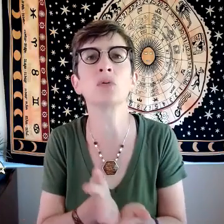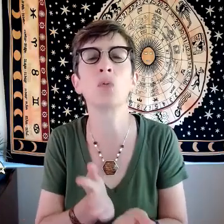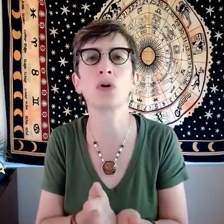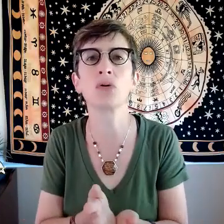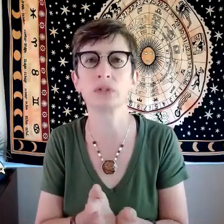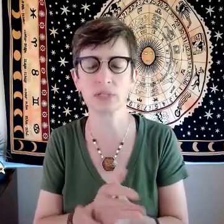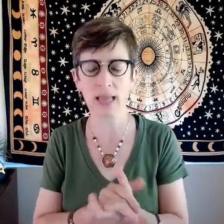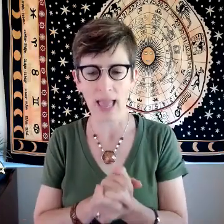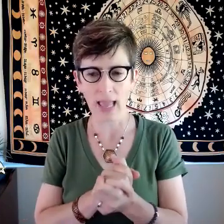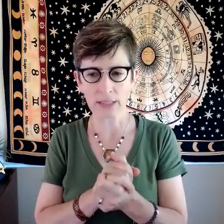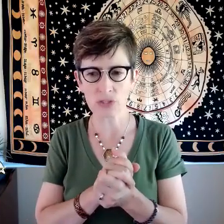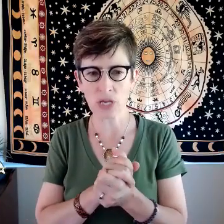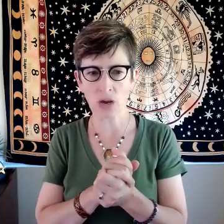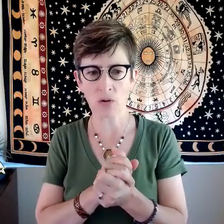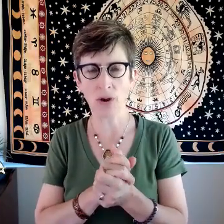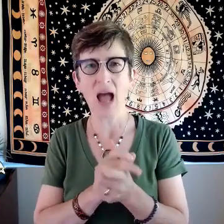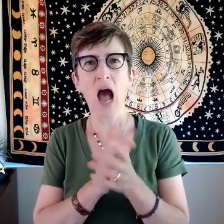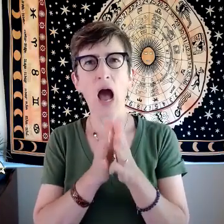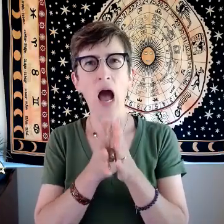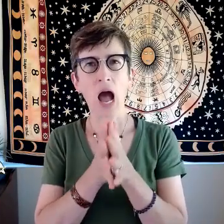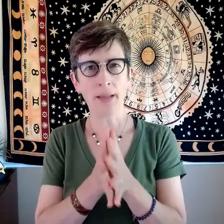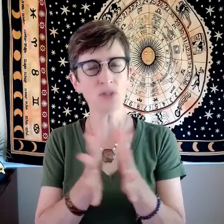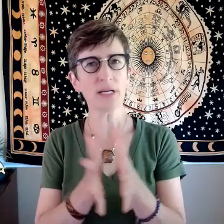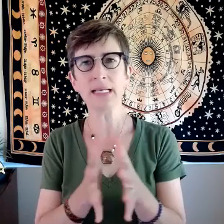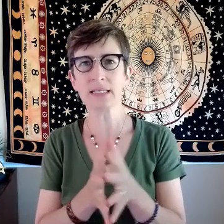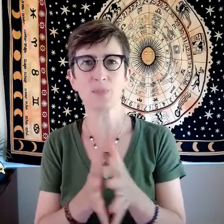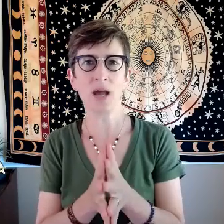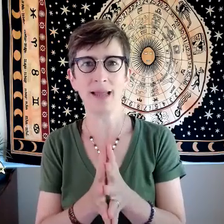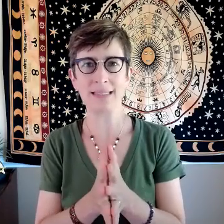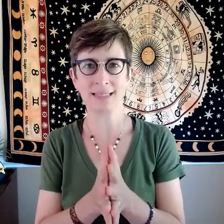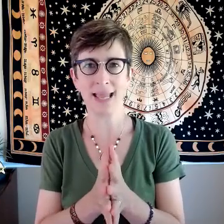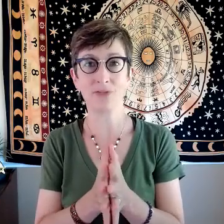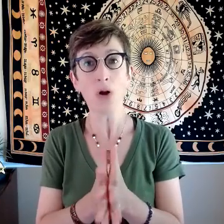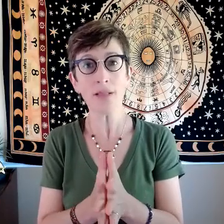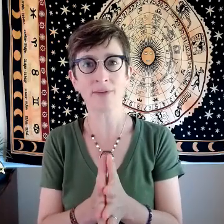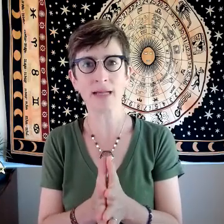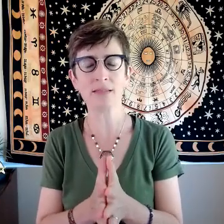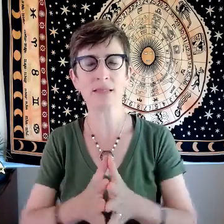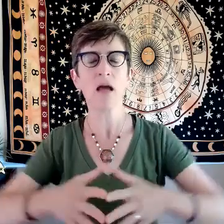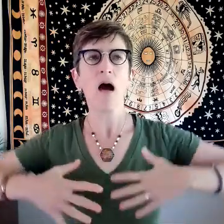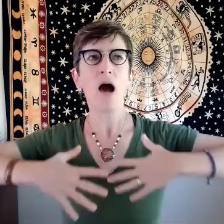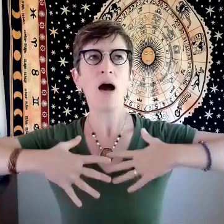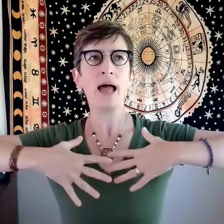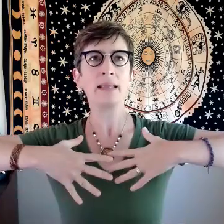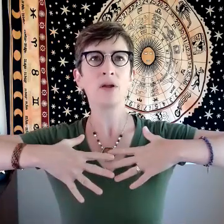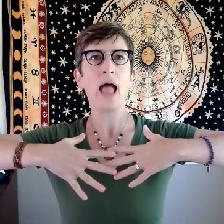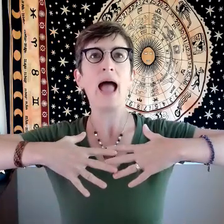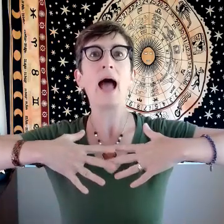world and so i'm shining a spotlight today for all of us on how